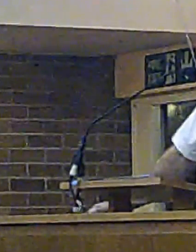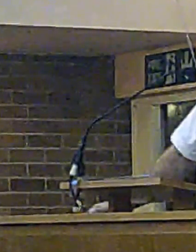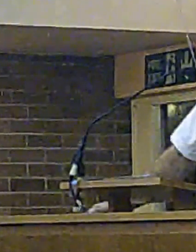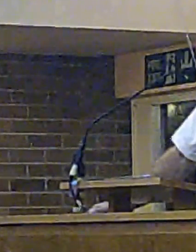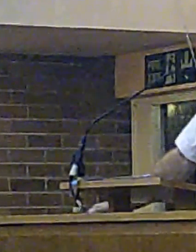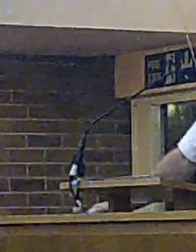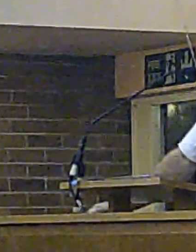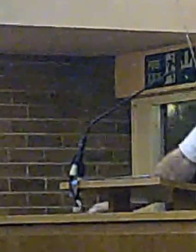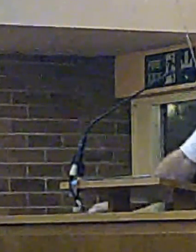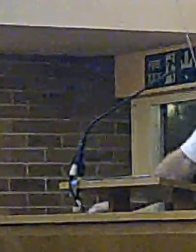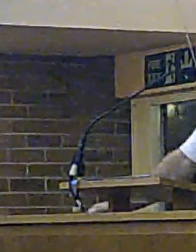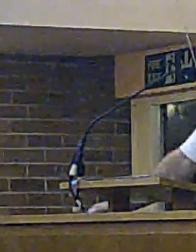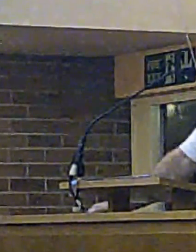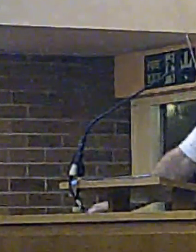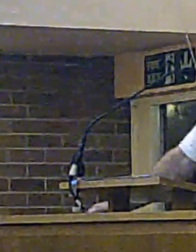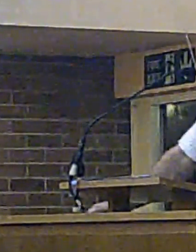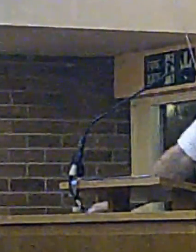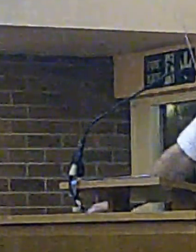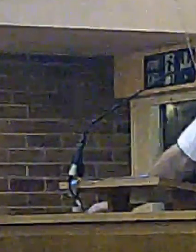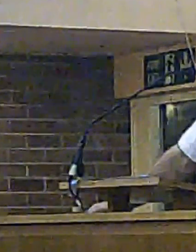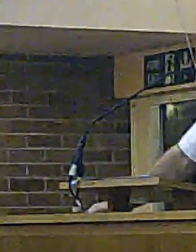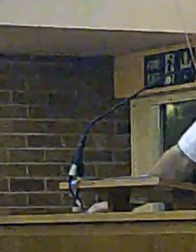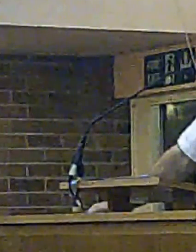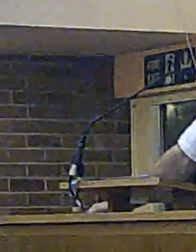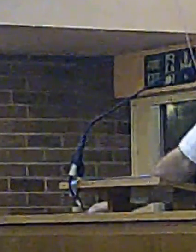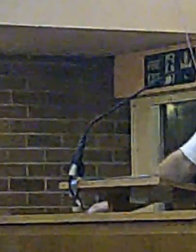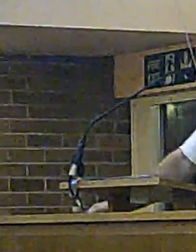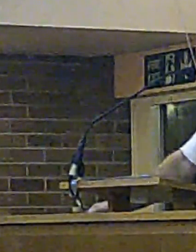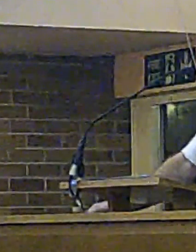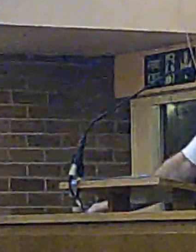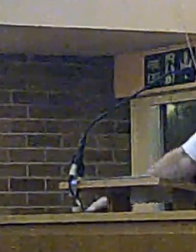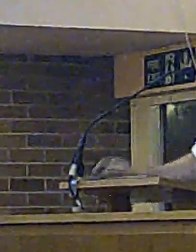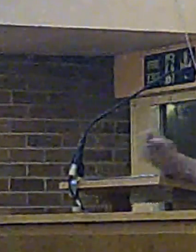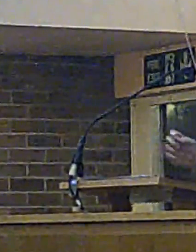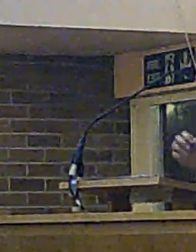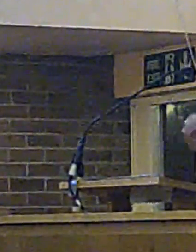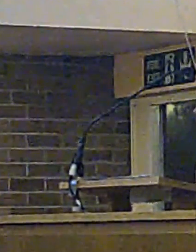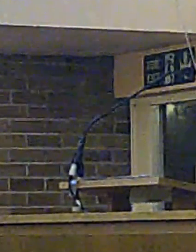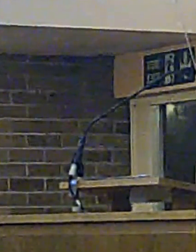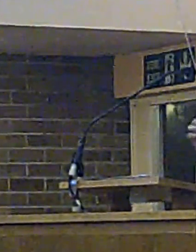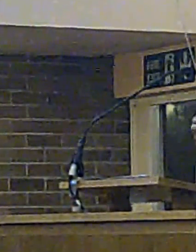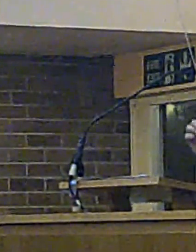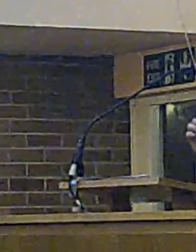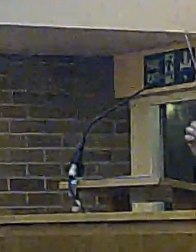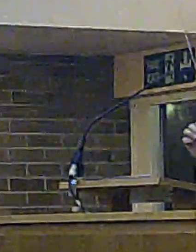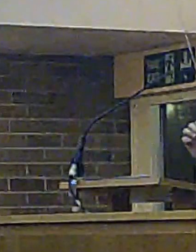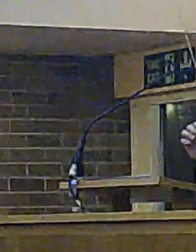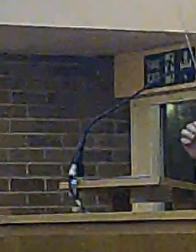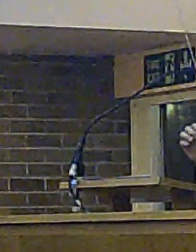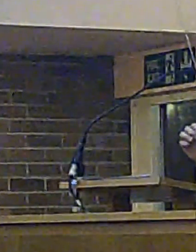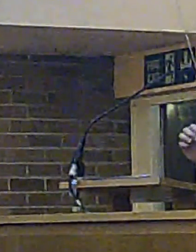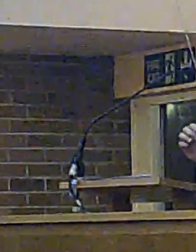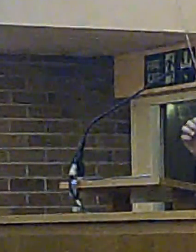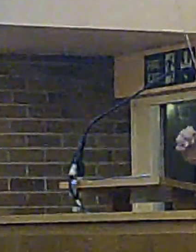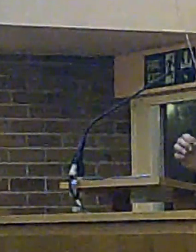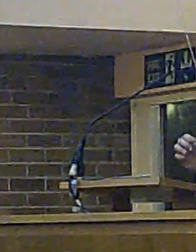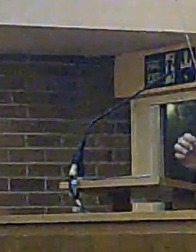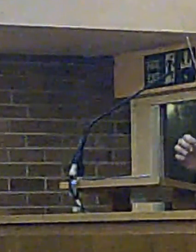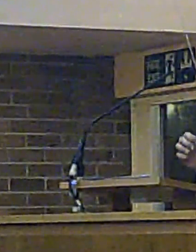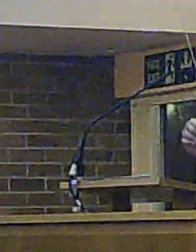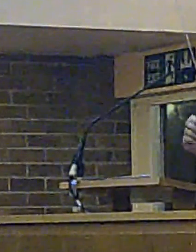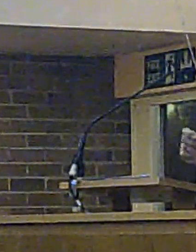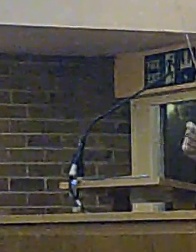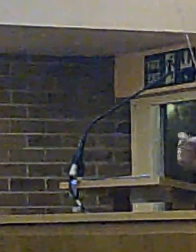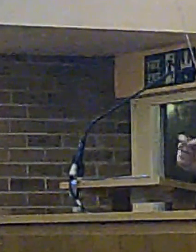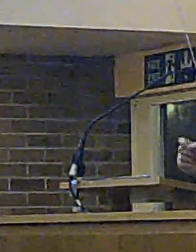other risk analysis as appropriate. What the framework also says, and in truth is the nub of the issue for us to consider tonight,